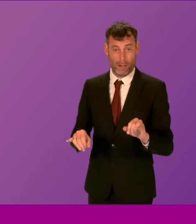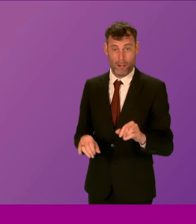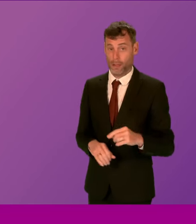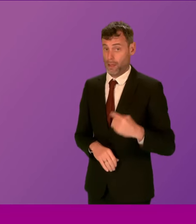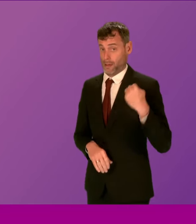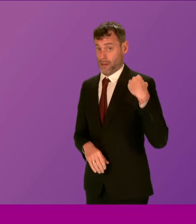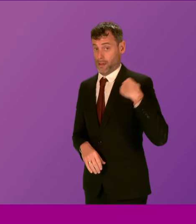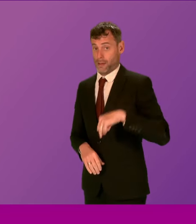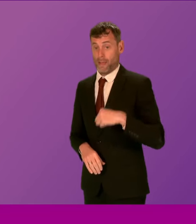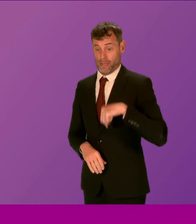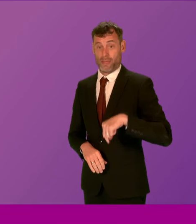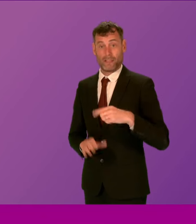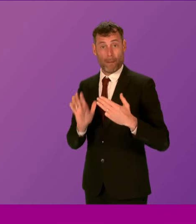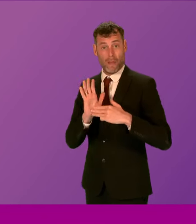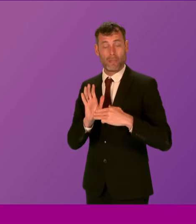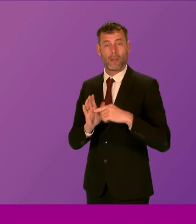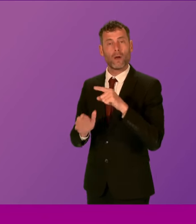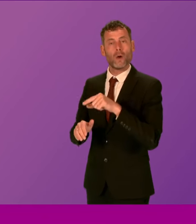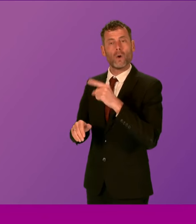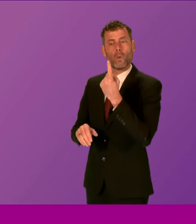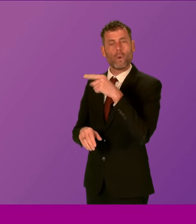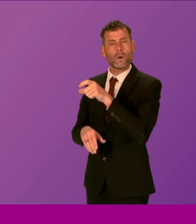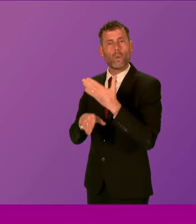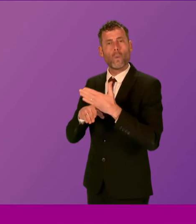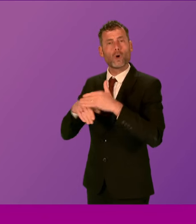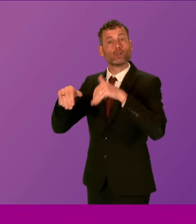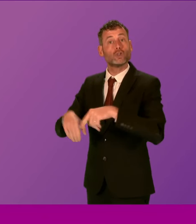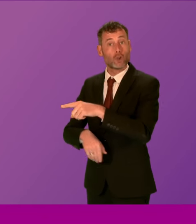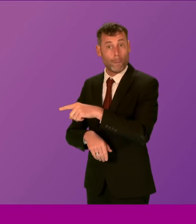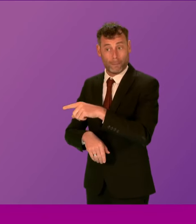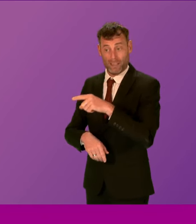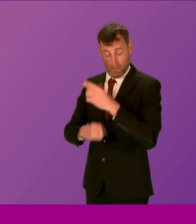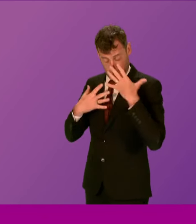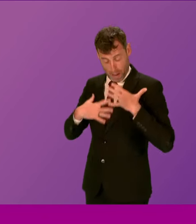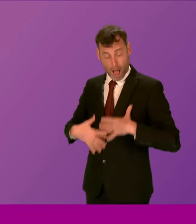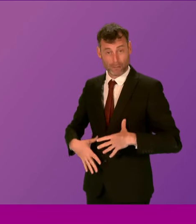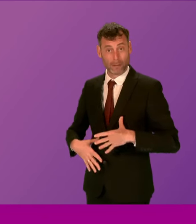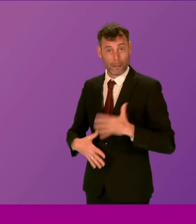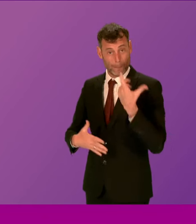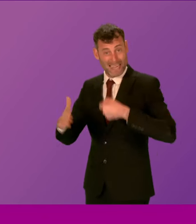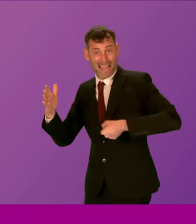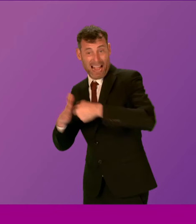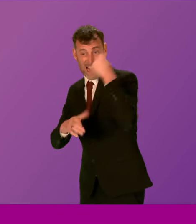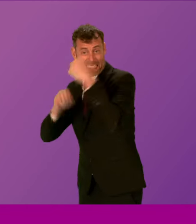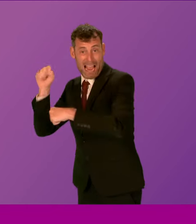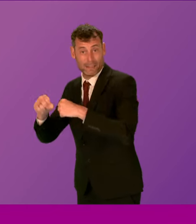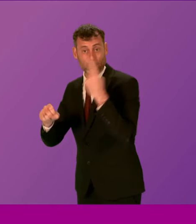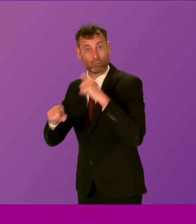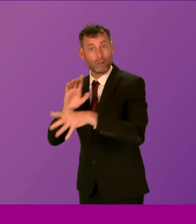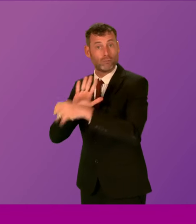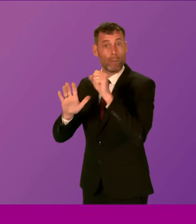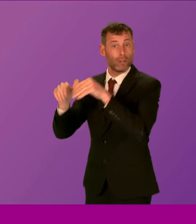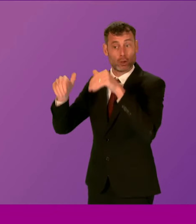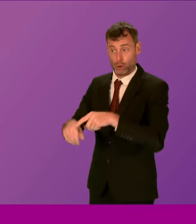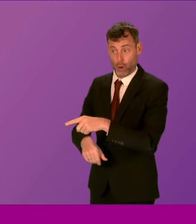this month, a shop worker in Dice, who was covered in blood after being attacked and left almost unconscious by robbers, had to be driven